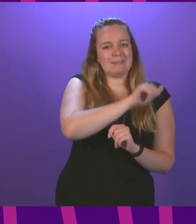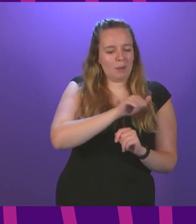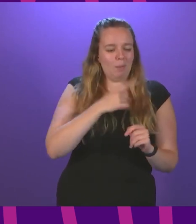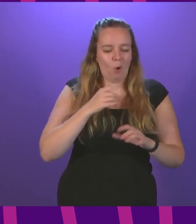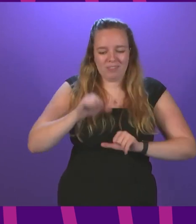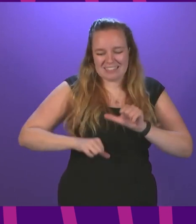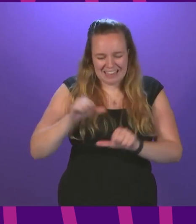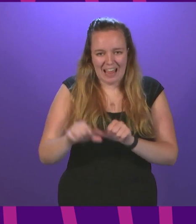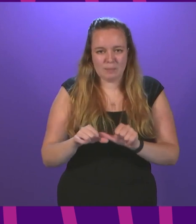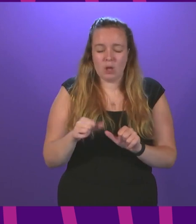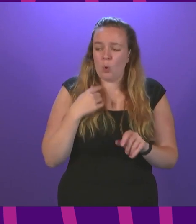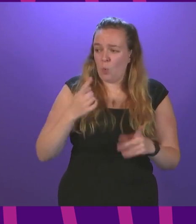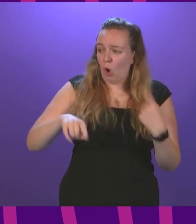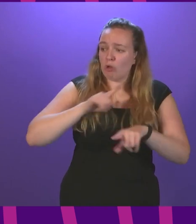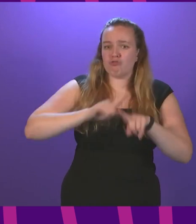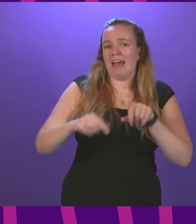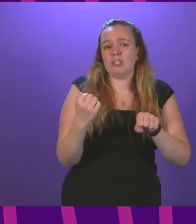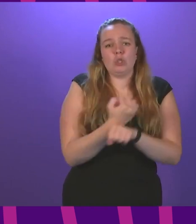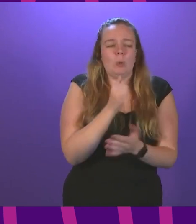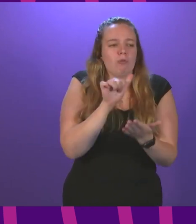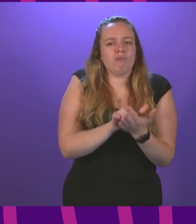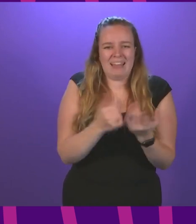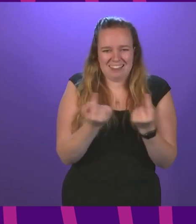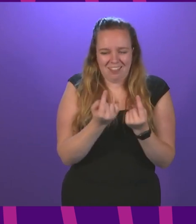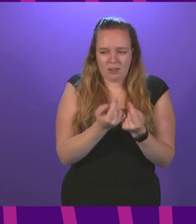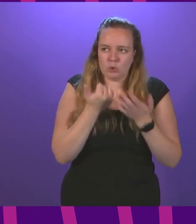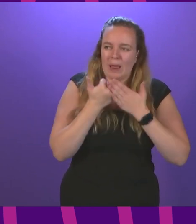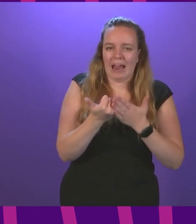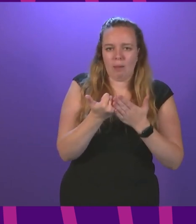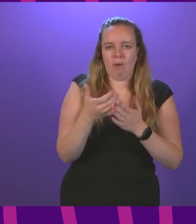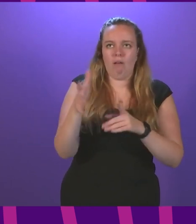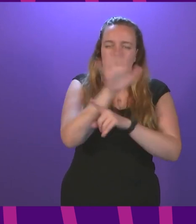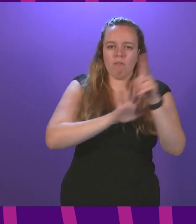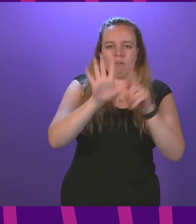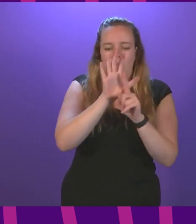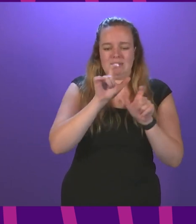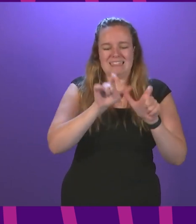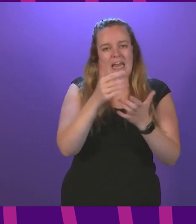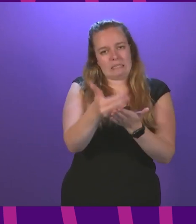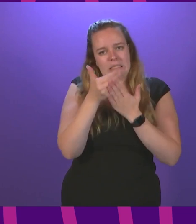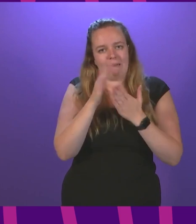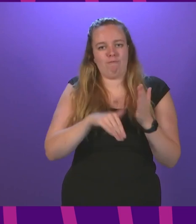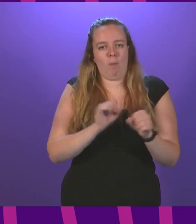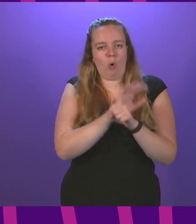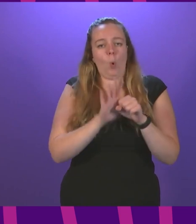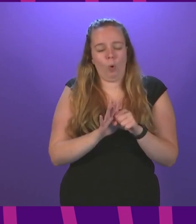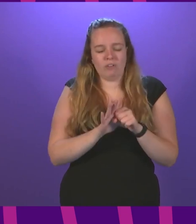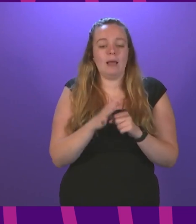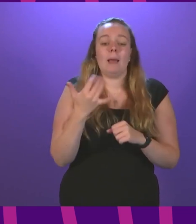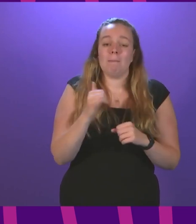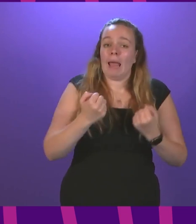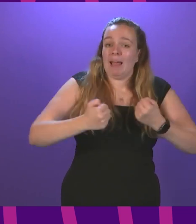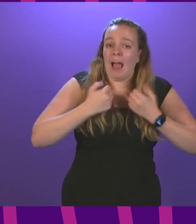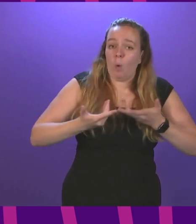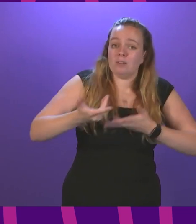some of these steps we're all trying to do the right things for the right reasons to keep the country as safe as possible from Covid and perhaps the tone of our